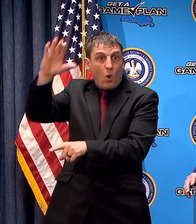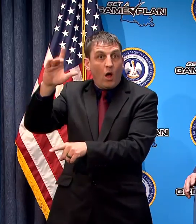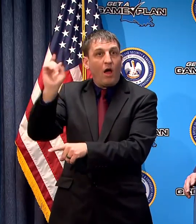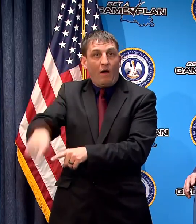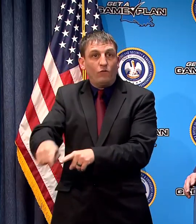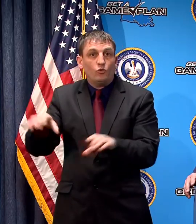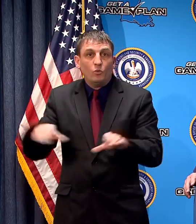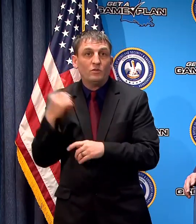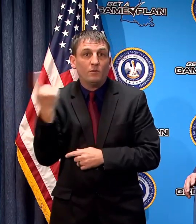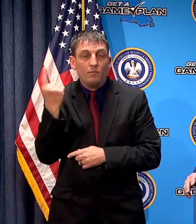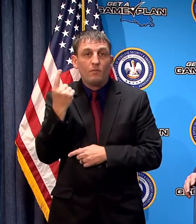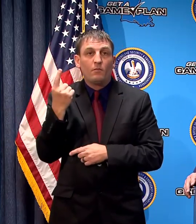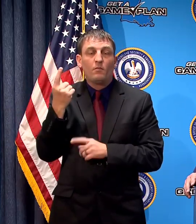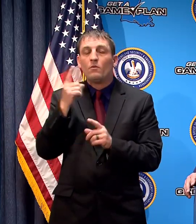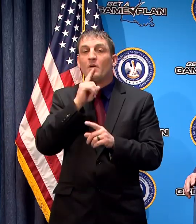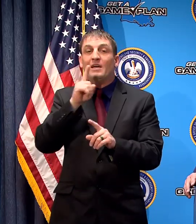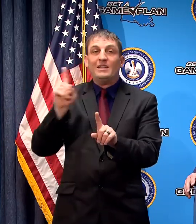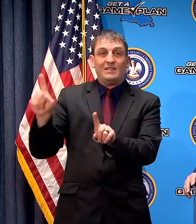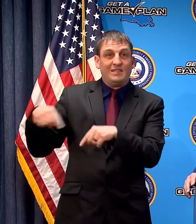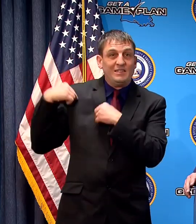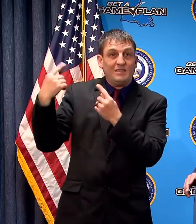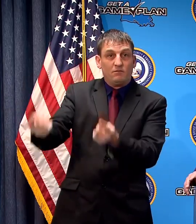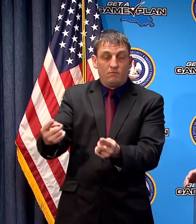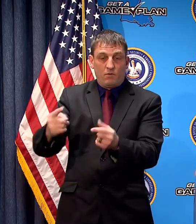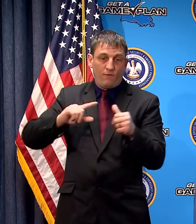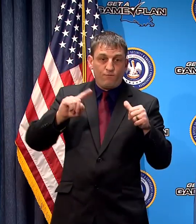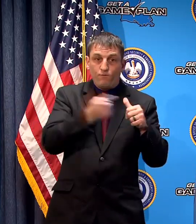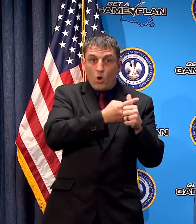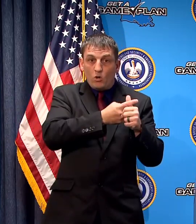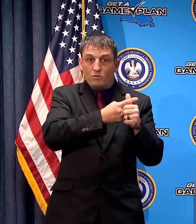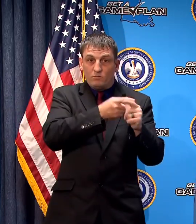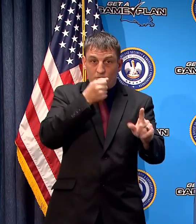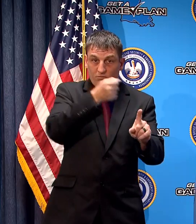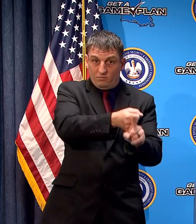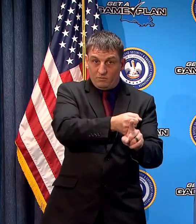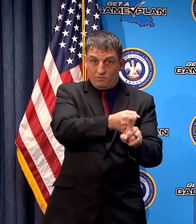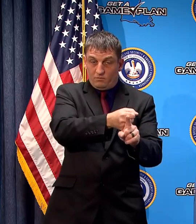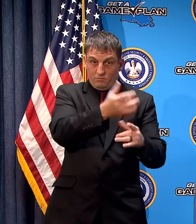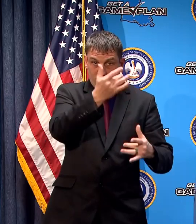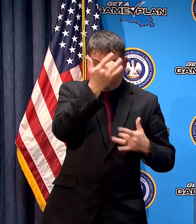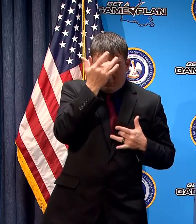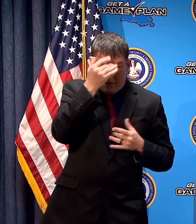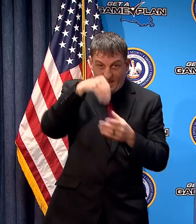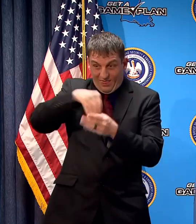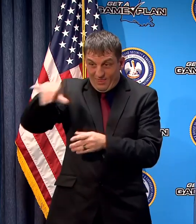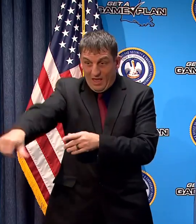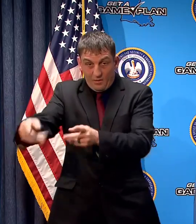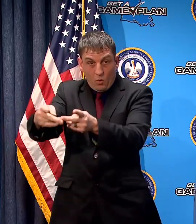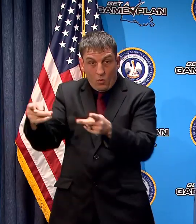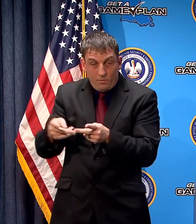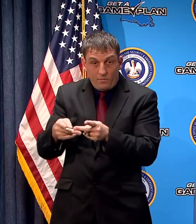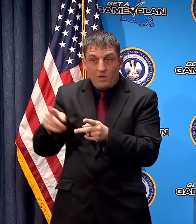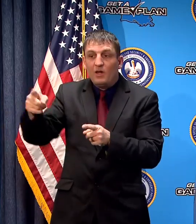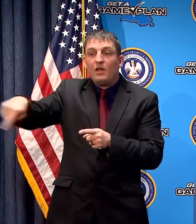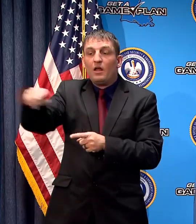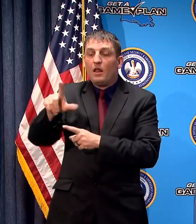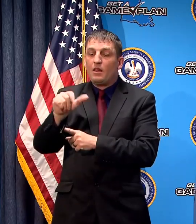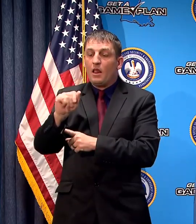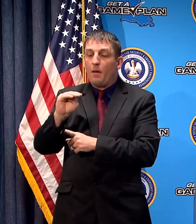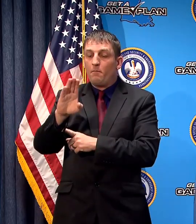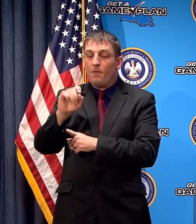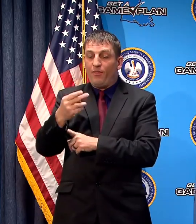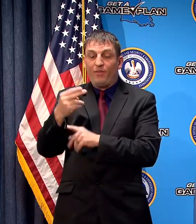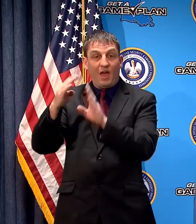but since the very first case manifested itself in that home the folks at Lambeth House have done